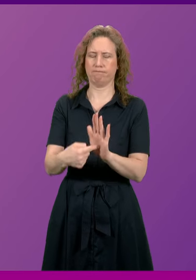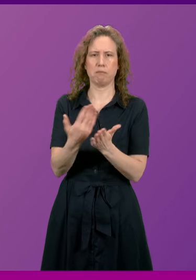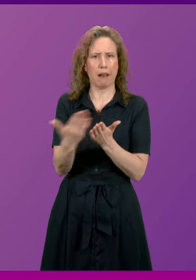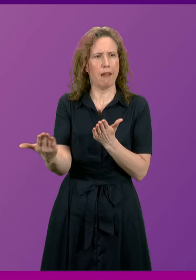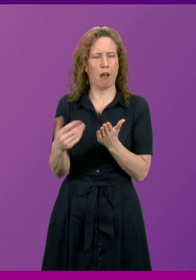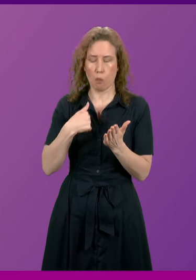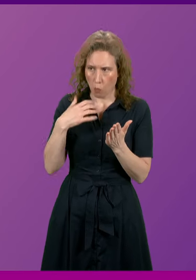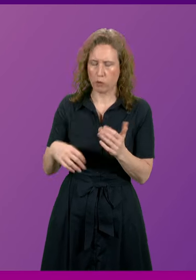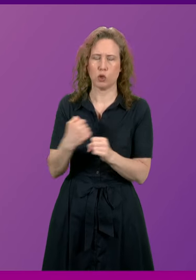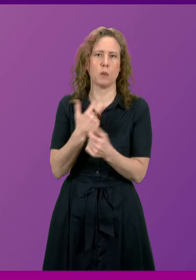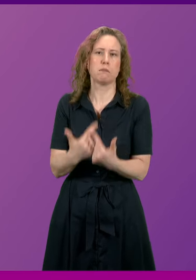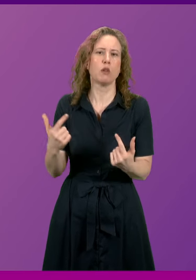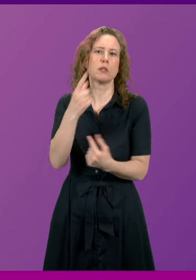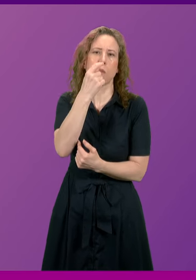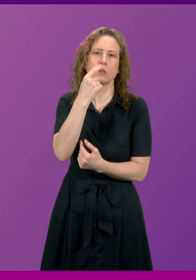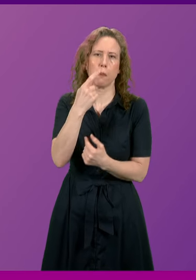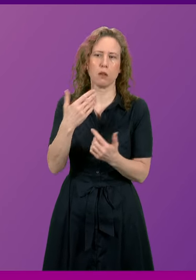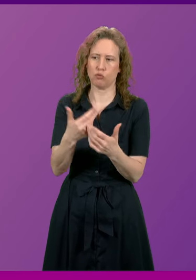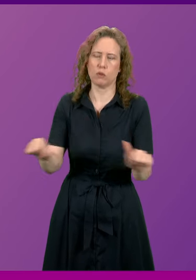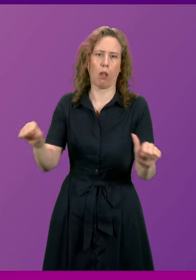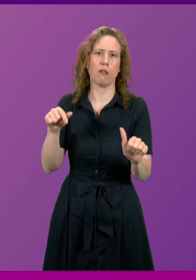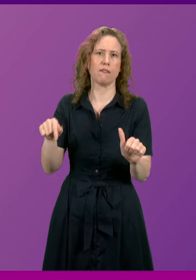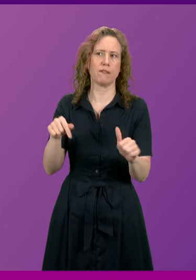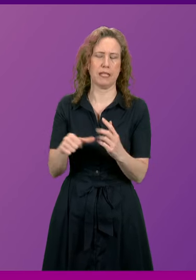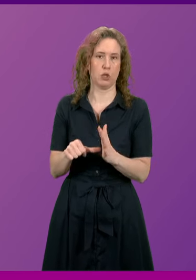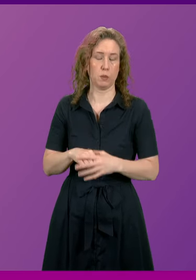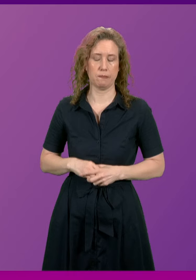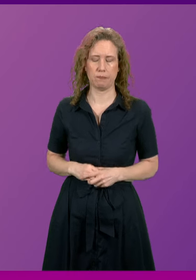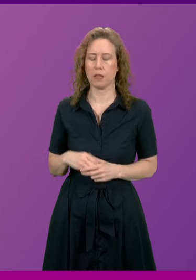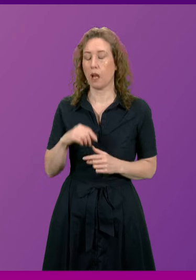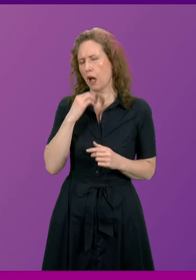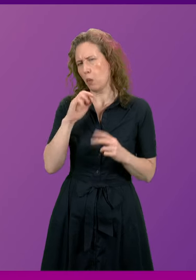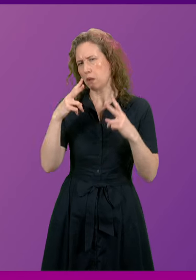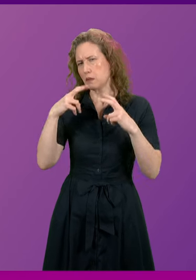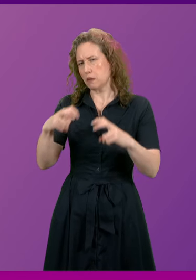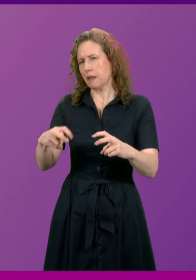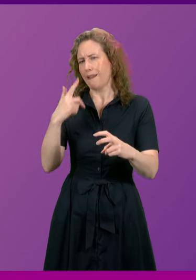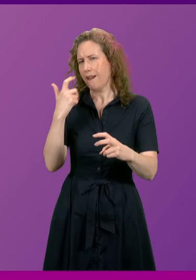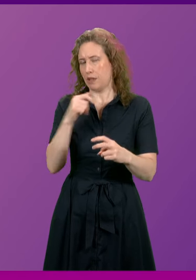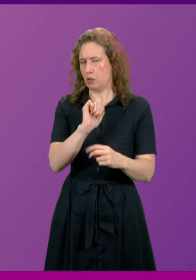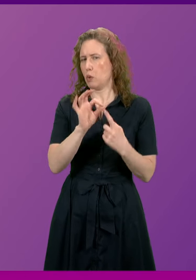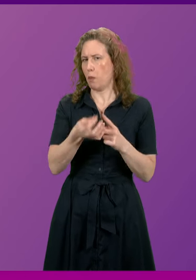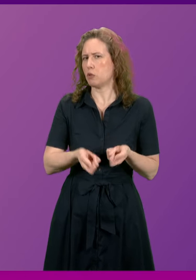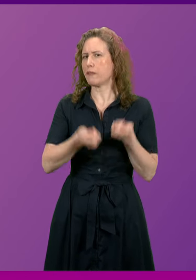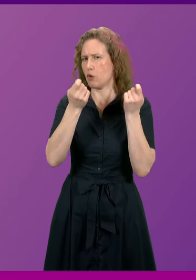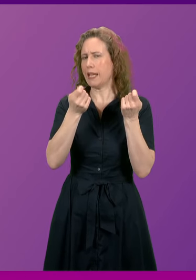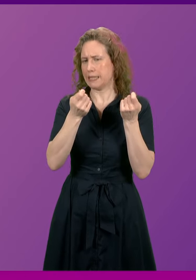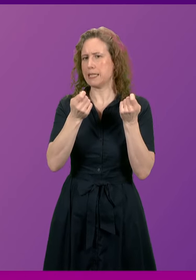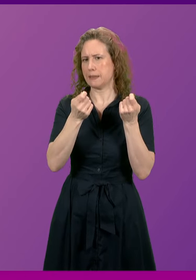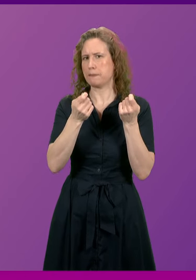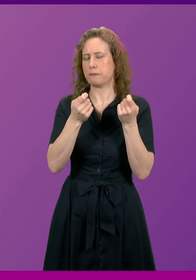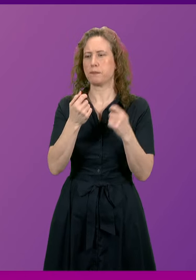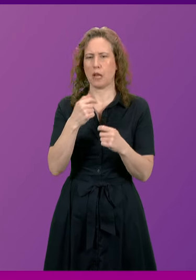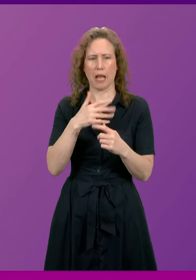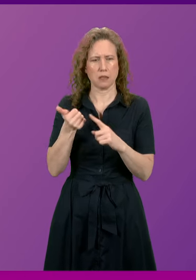as much as I can to help resolve the situation from our position. I will look carefully at the points that Mr Harvey has raised about